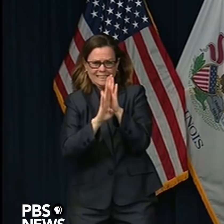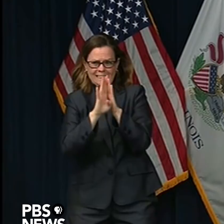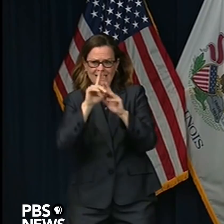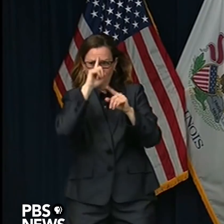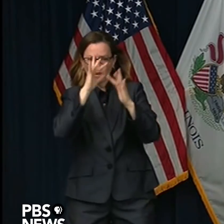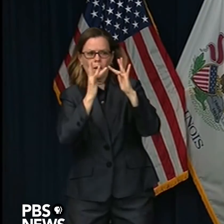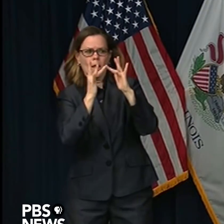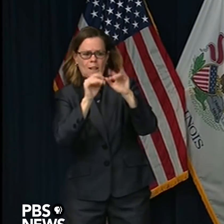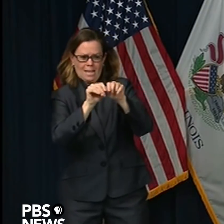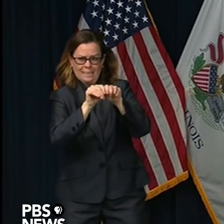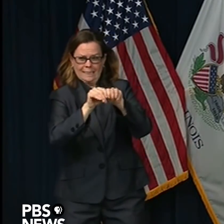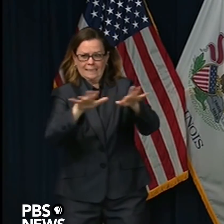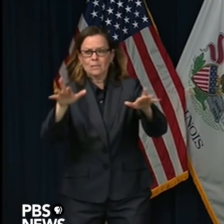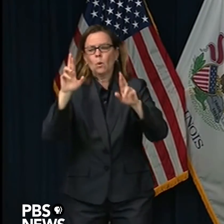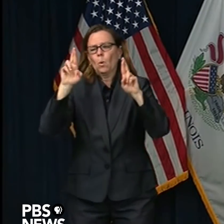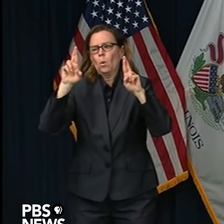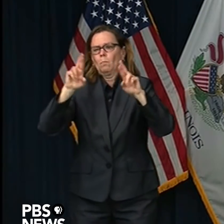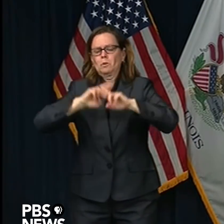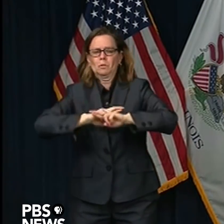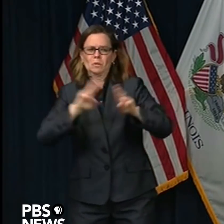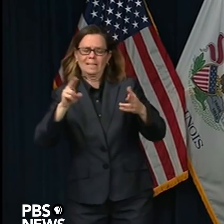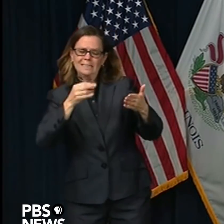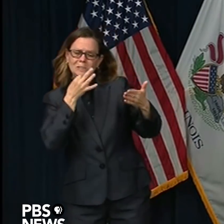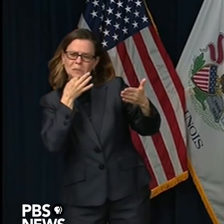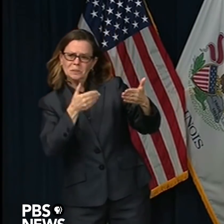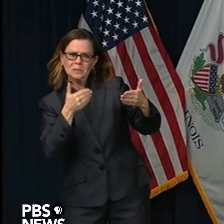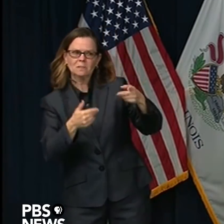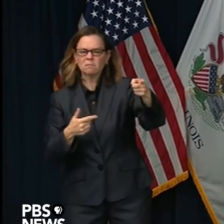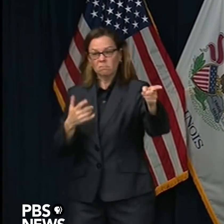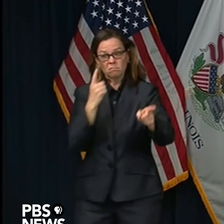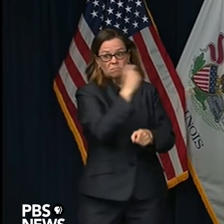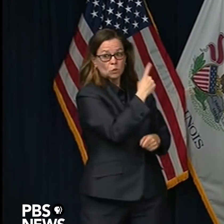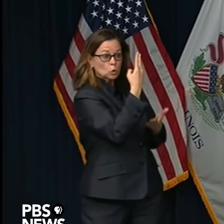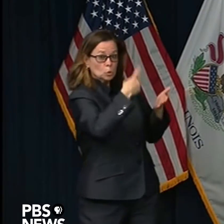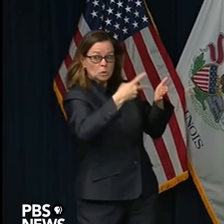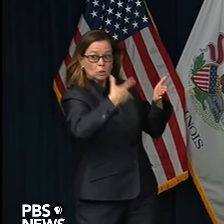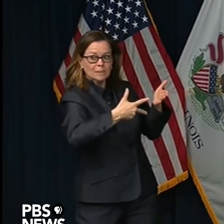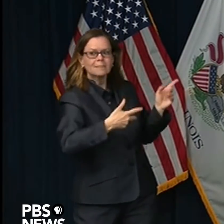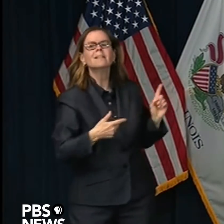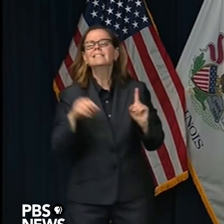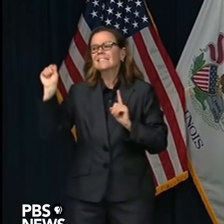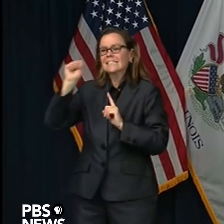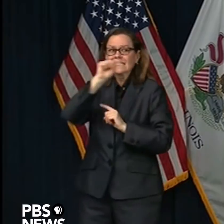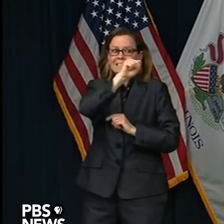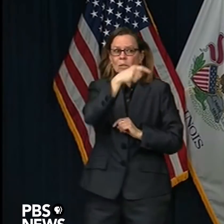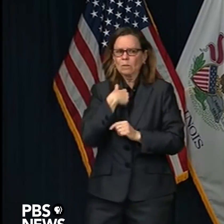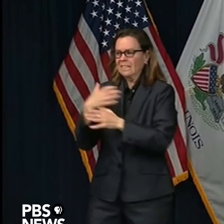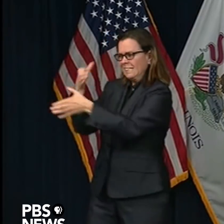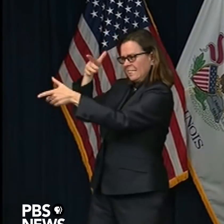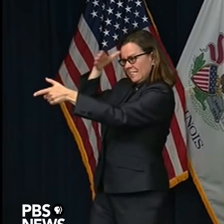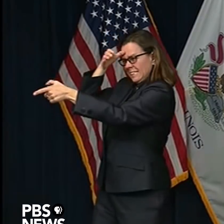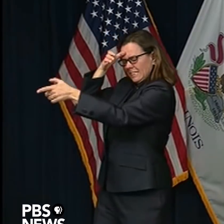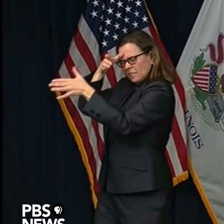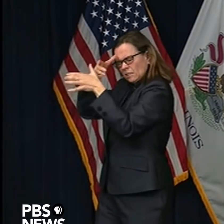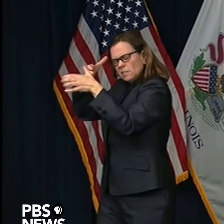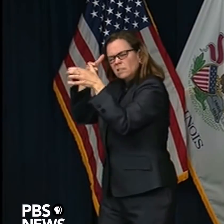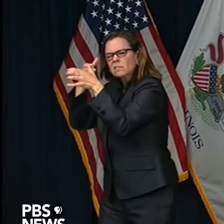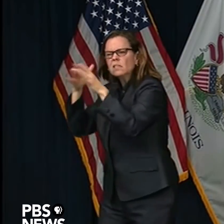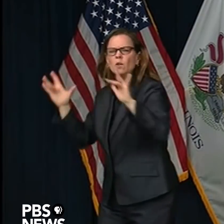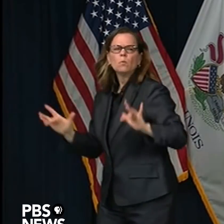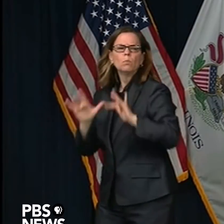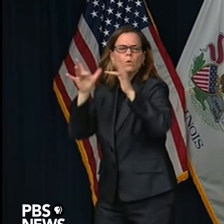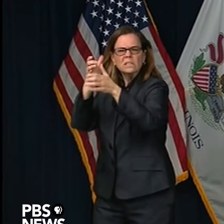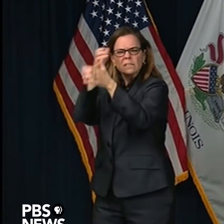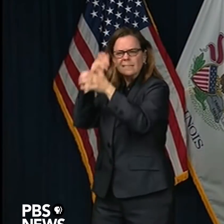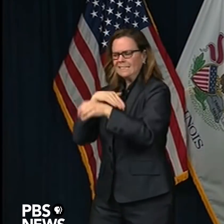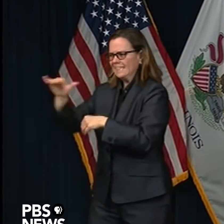yep. And, again, we've got, you we've hired the best. We can, you know, they're working as expeditiously as they can. Every state has this challenge, so, you